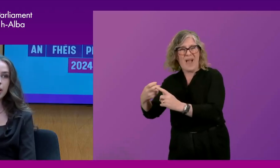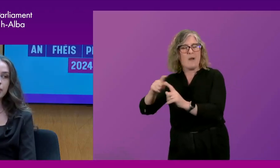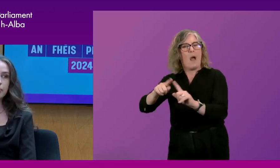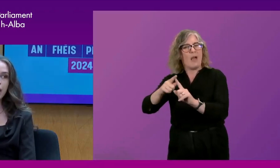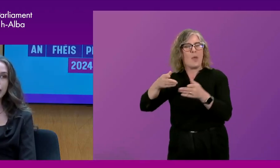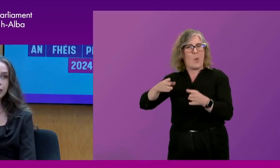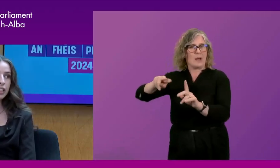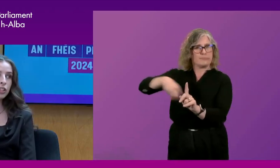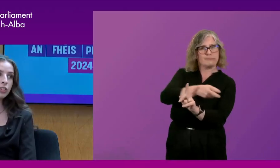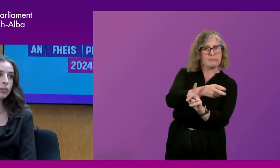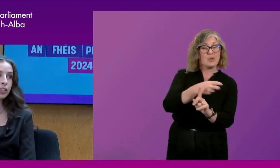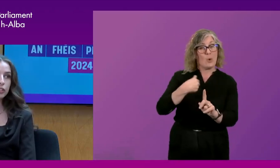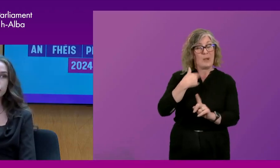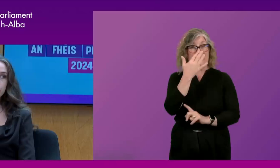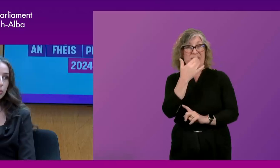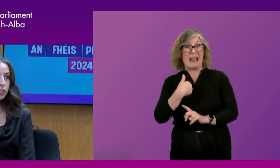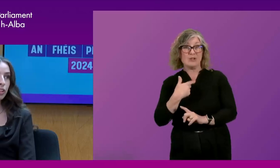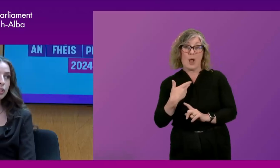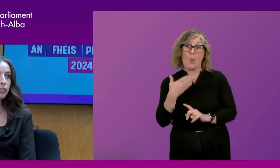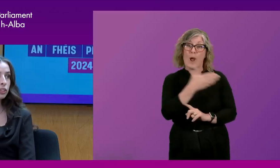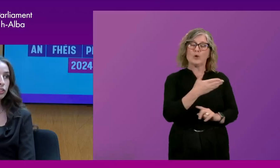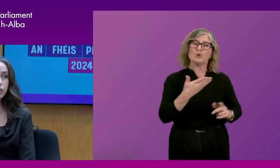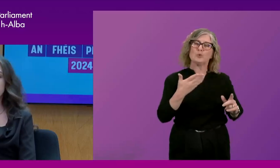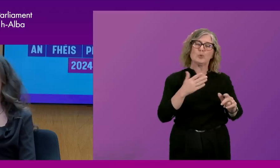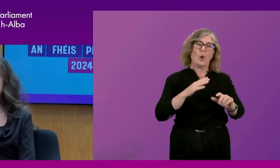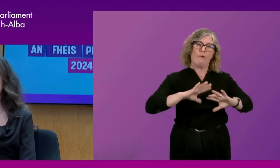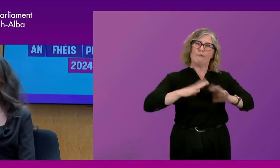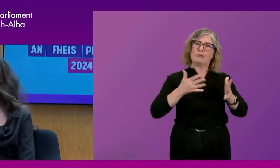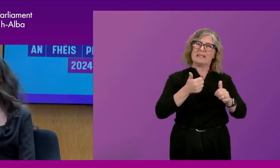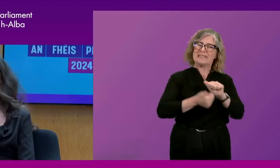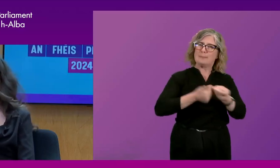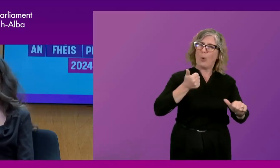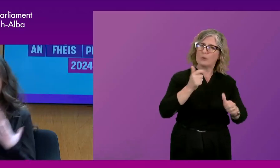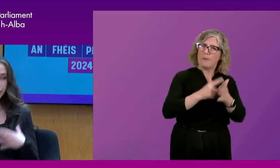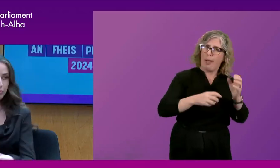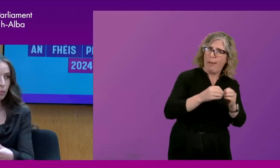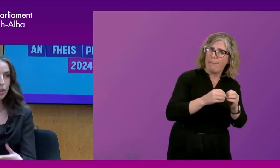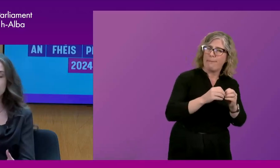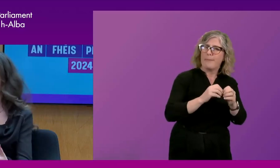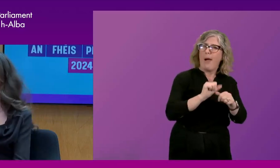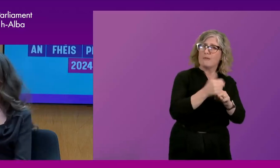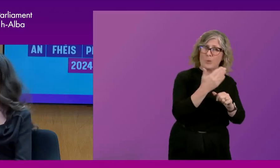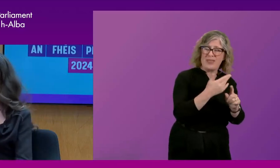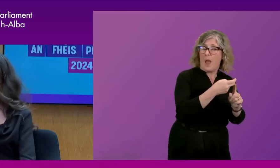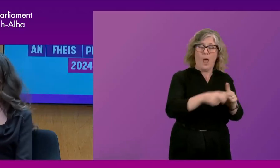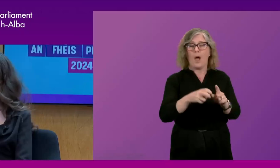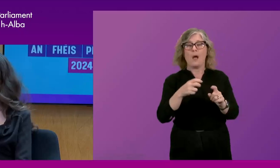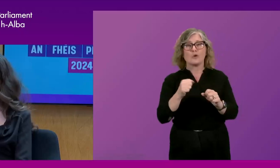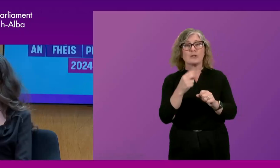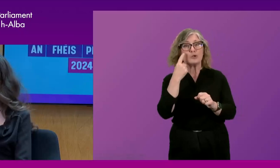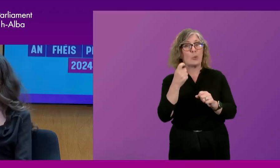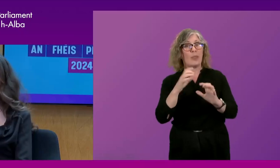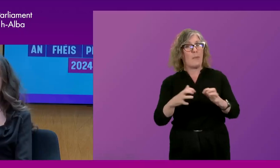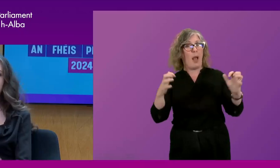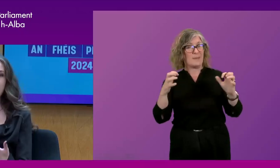I spent my teenage years going to free sports clubs after school and then I fell into the Scottish youth parliament. Like what I'm doing right now is technically